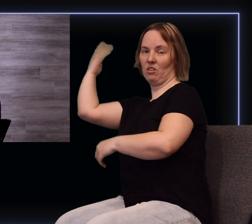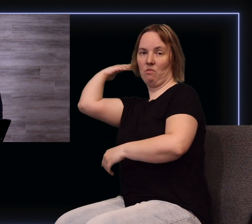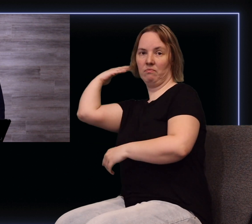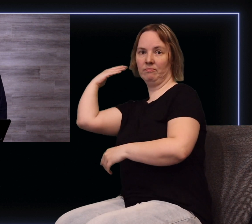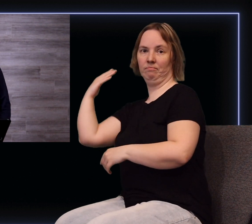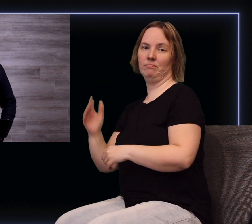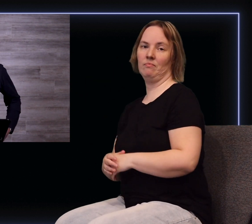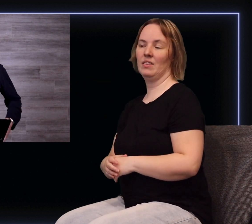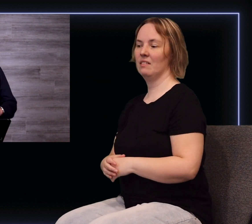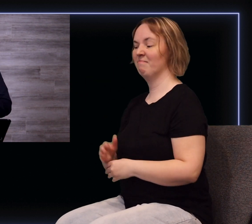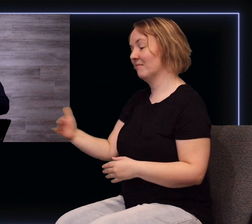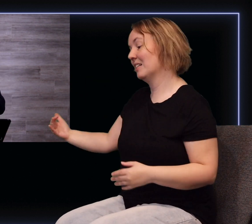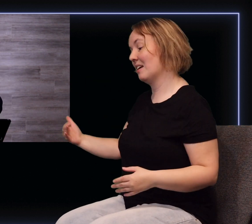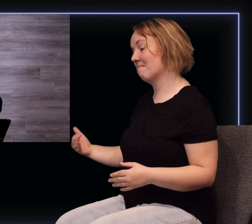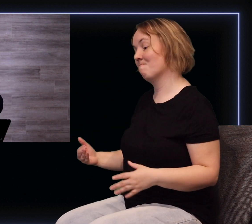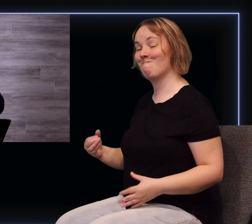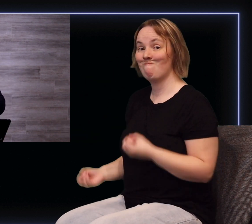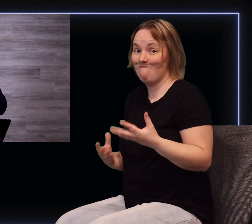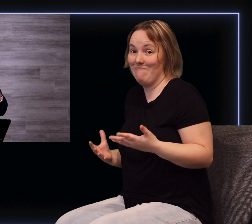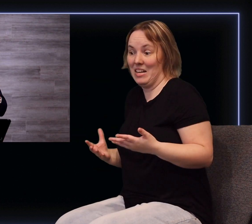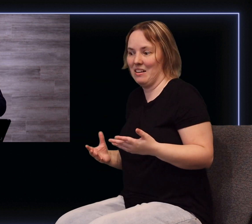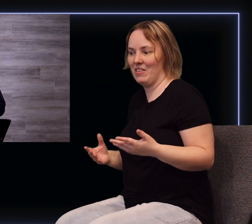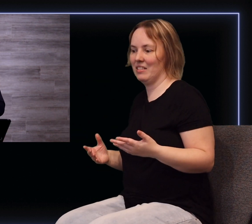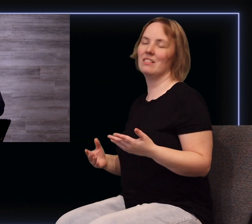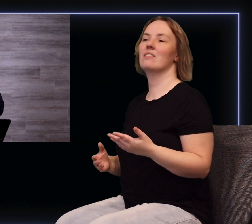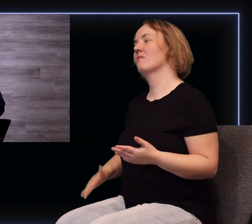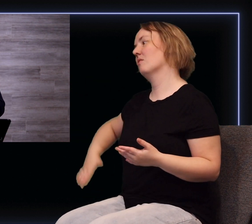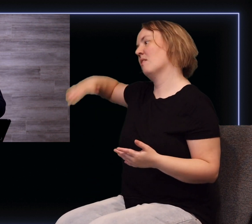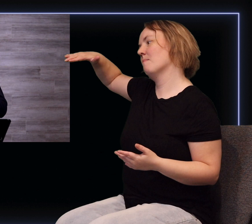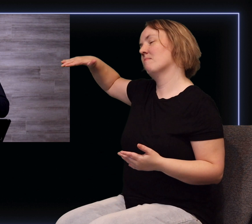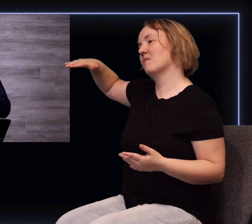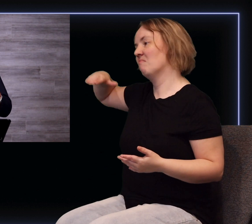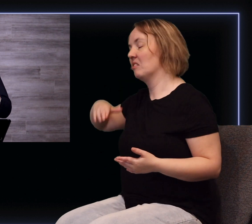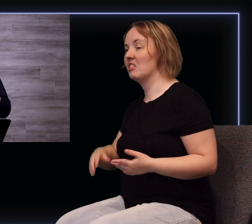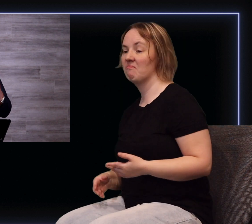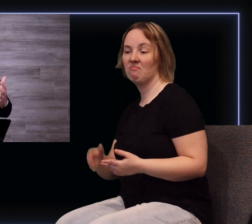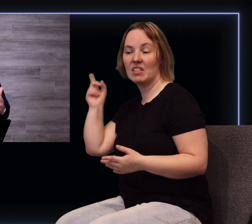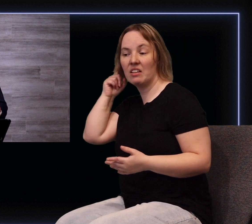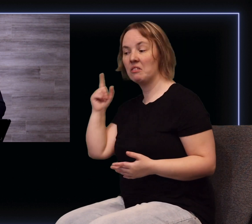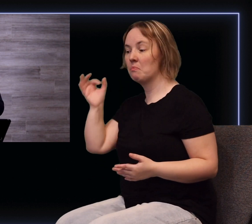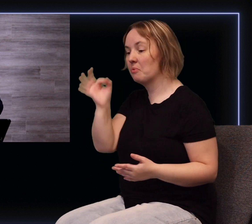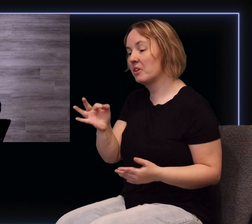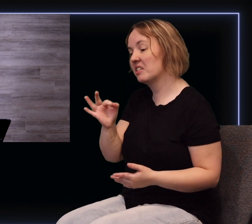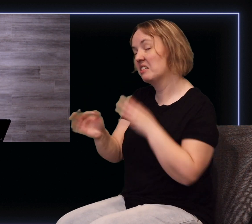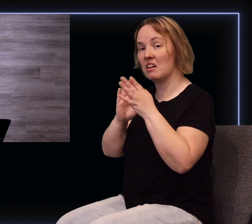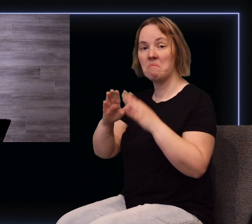ago. Things that many of us have grown up hearing. Things that many of us have been used to hearing preached. We've even talked about it